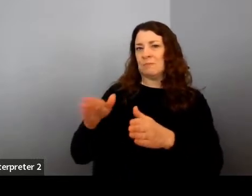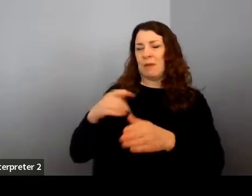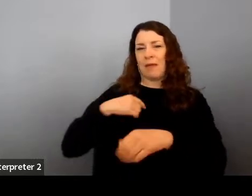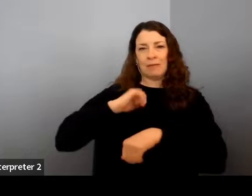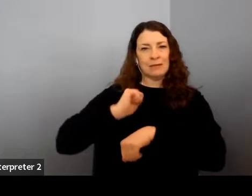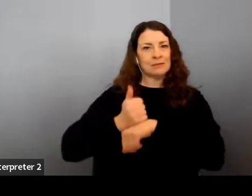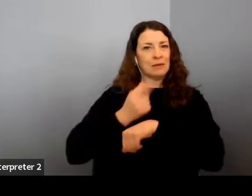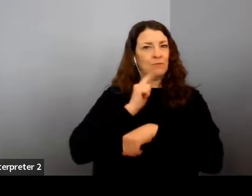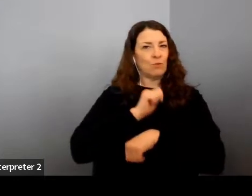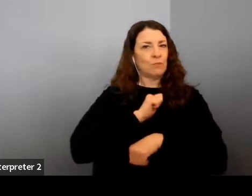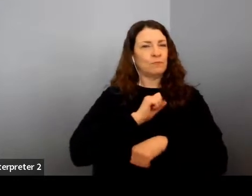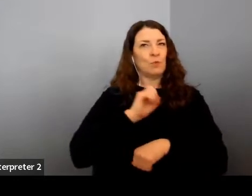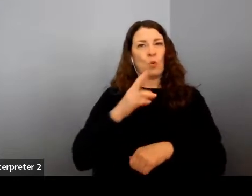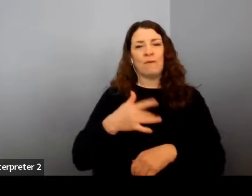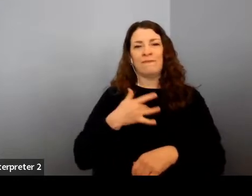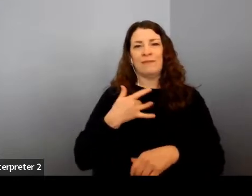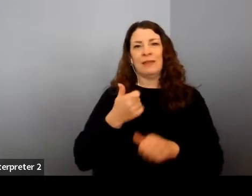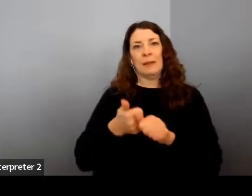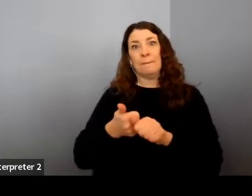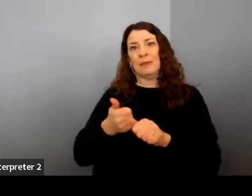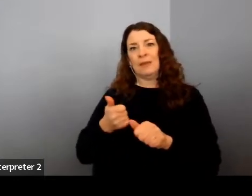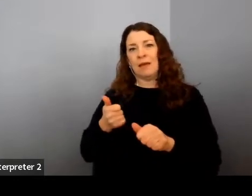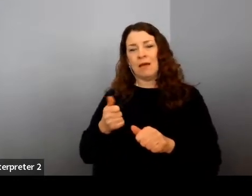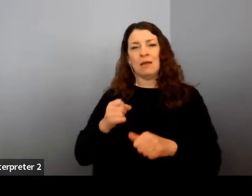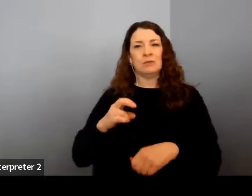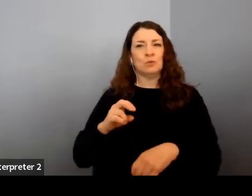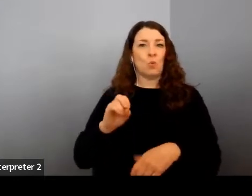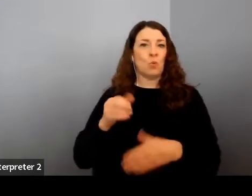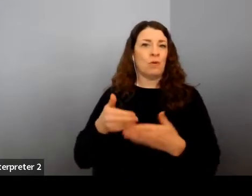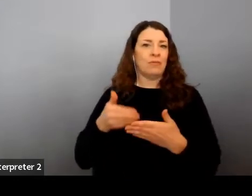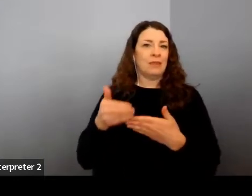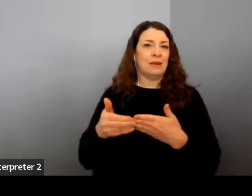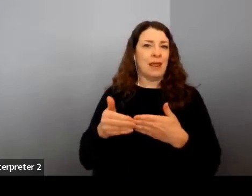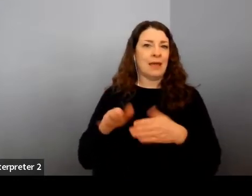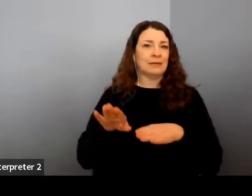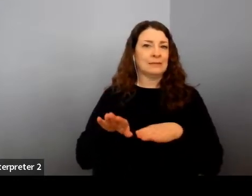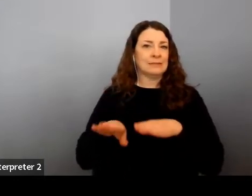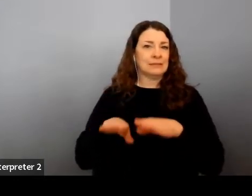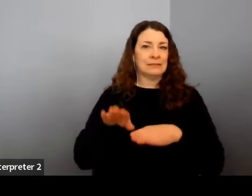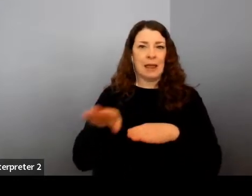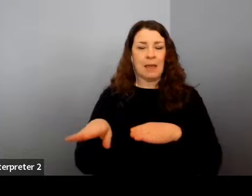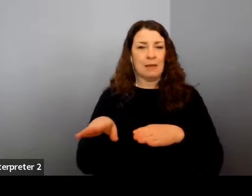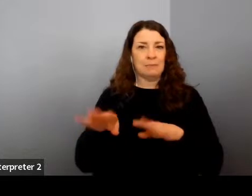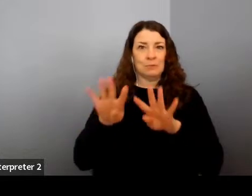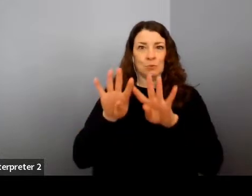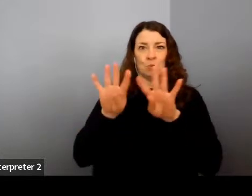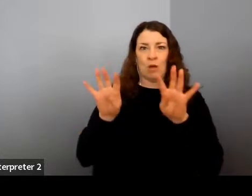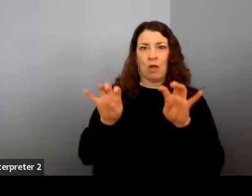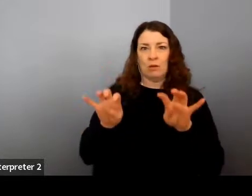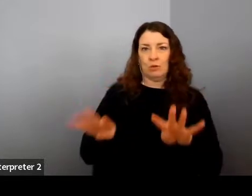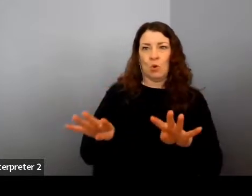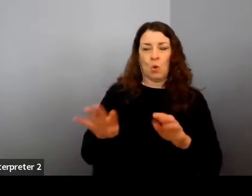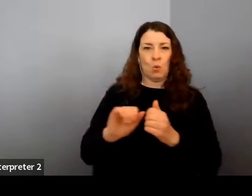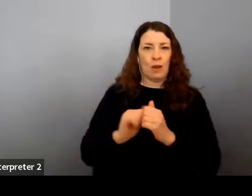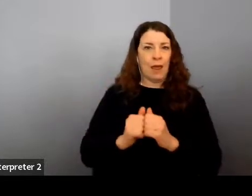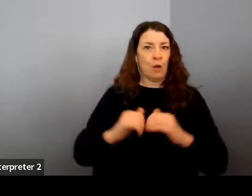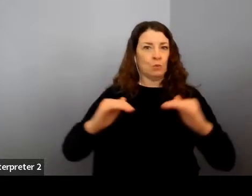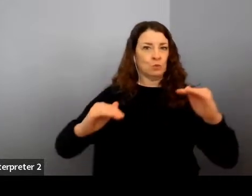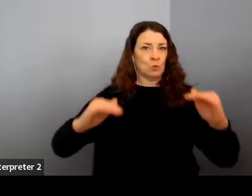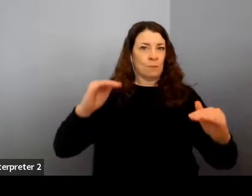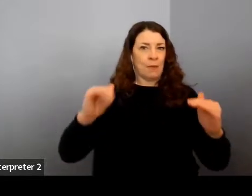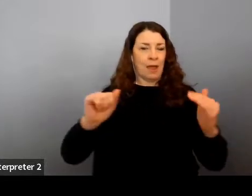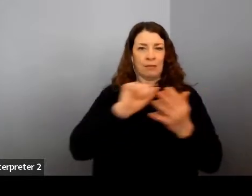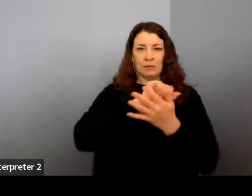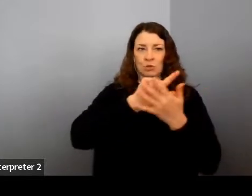was behind or feeling like, you know, the next steps weren't quite, you know, known to me how I was going to balance all of these things, but